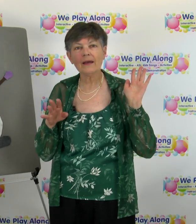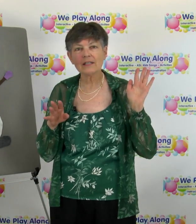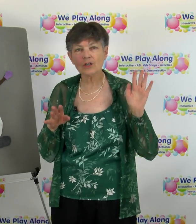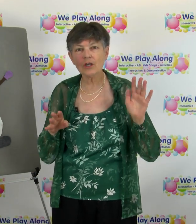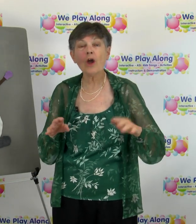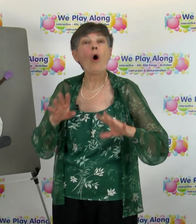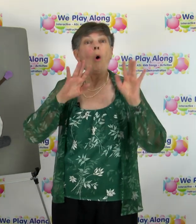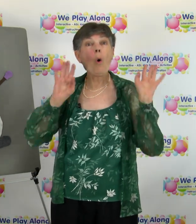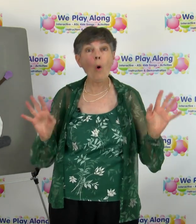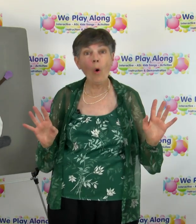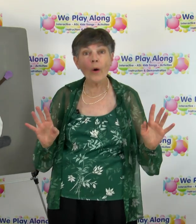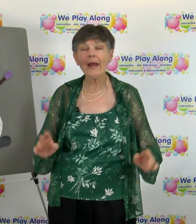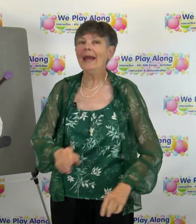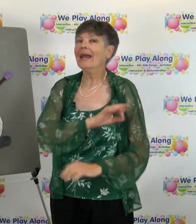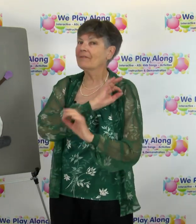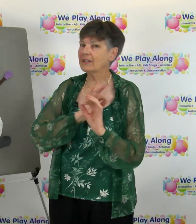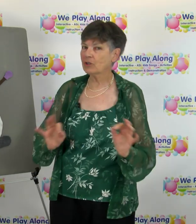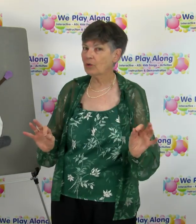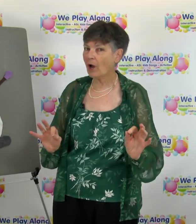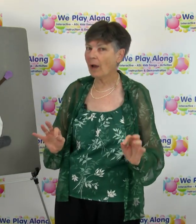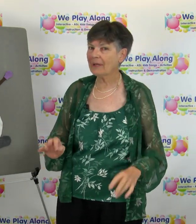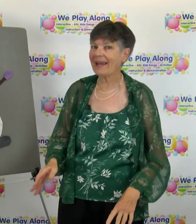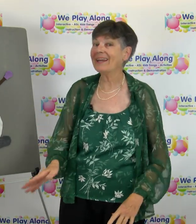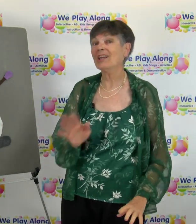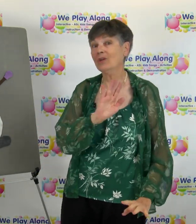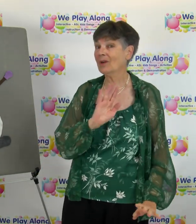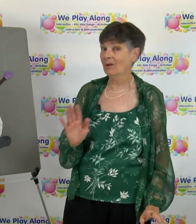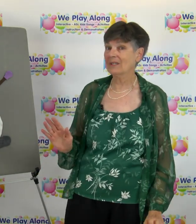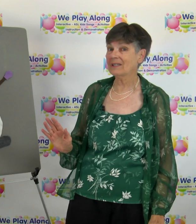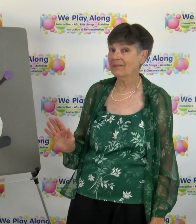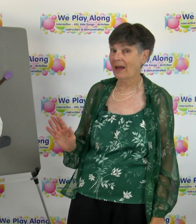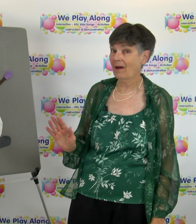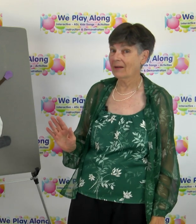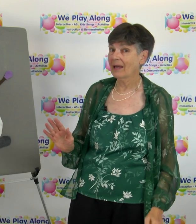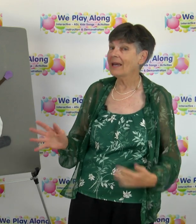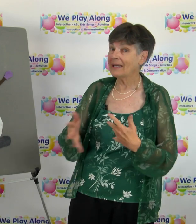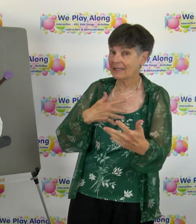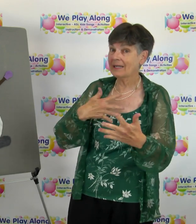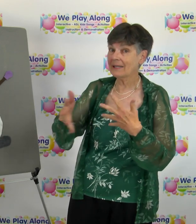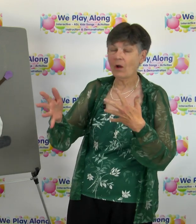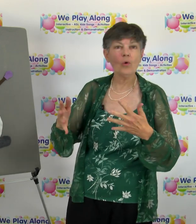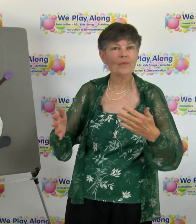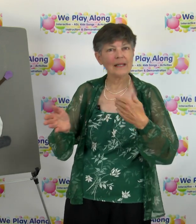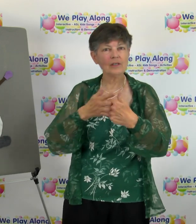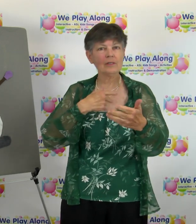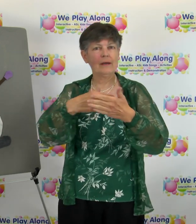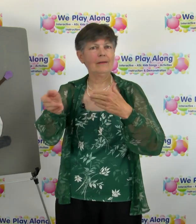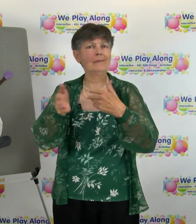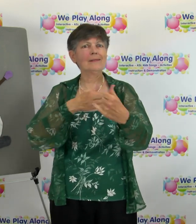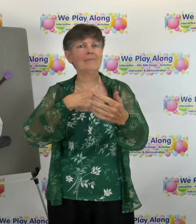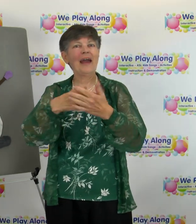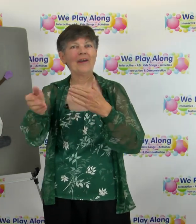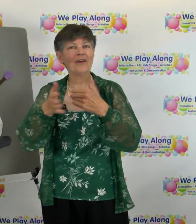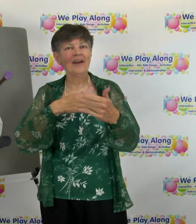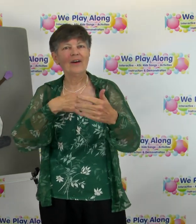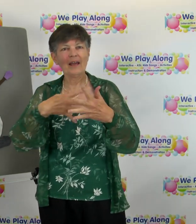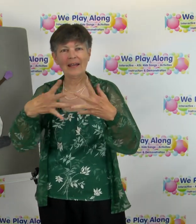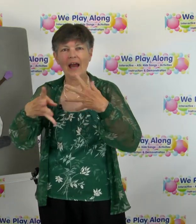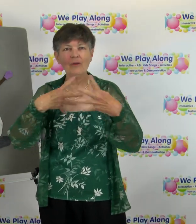that's good Or if it's too complicated, you can always leave it out It doesn't, oh, that's a good sign It doesn't matter Okay, not